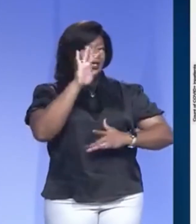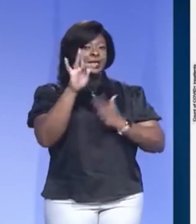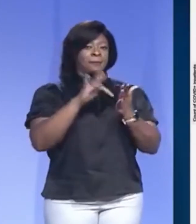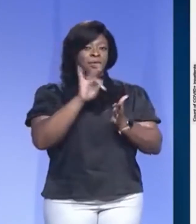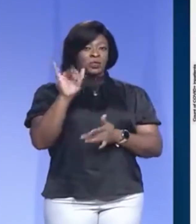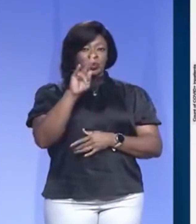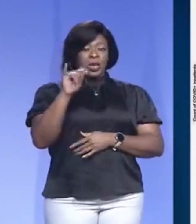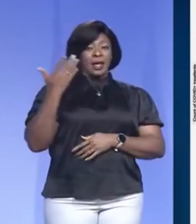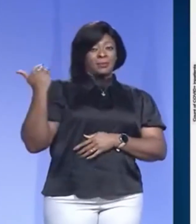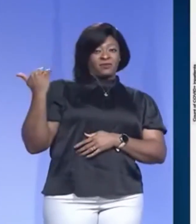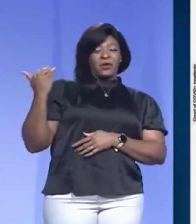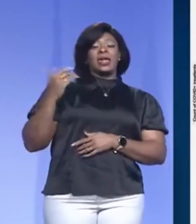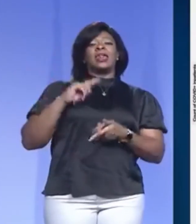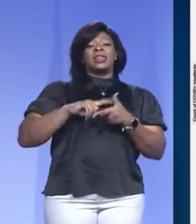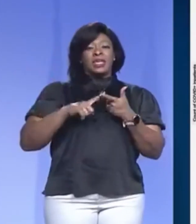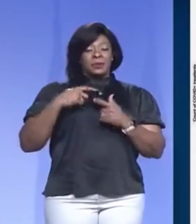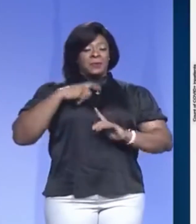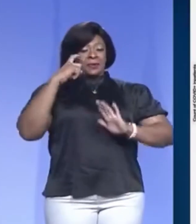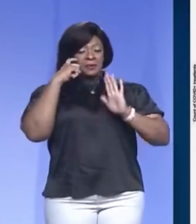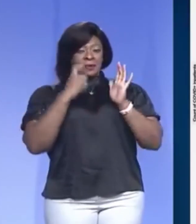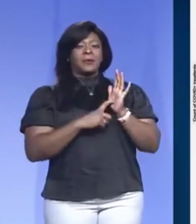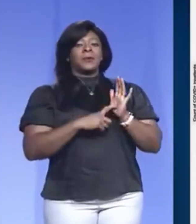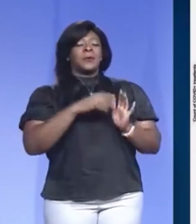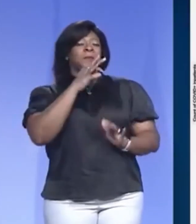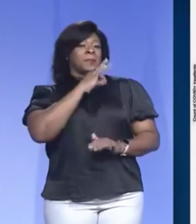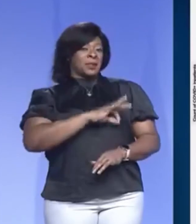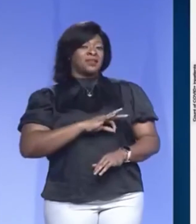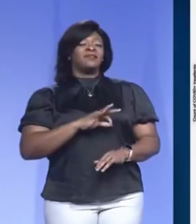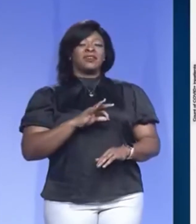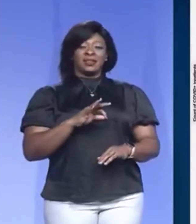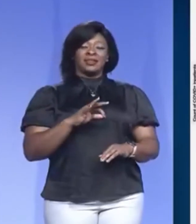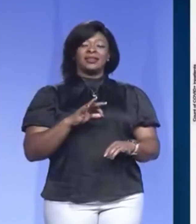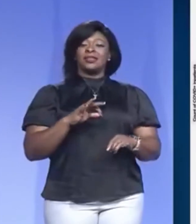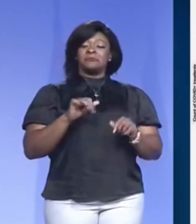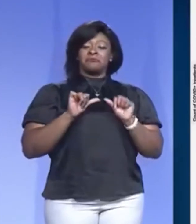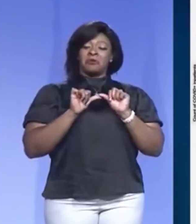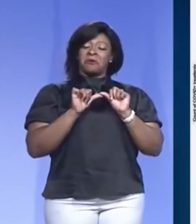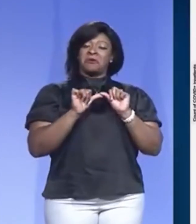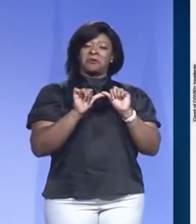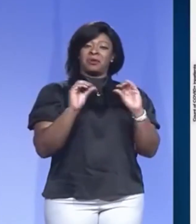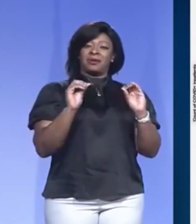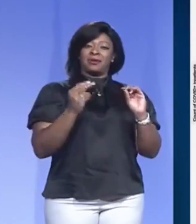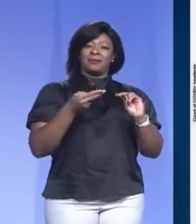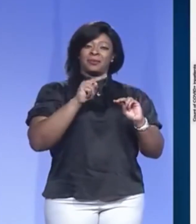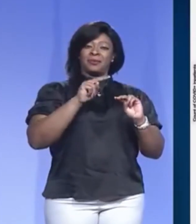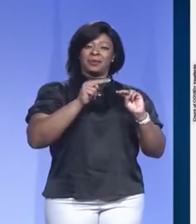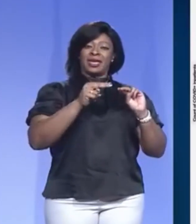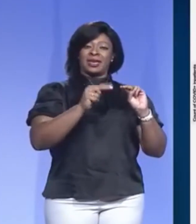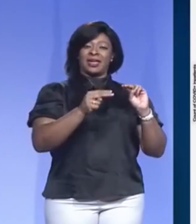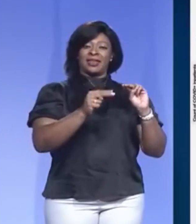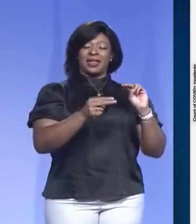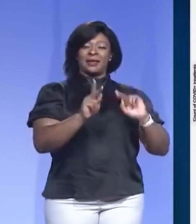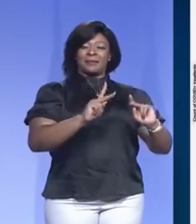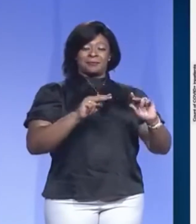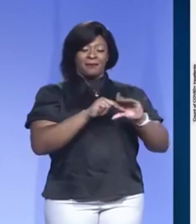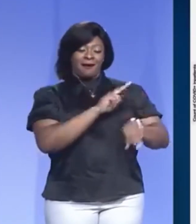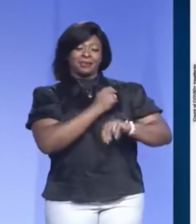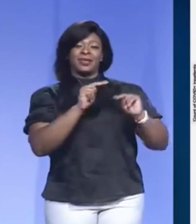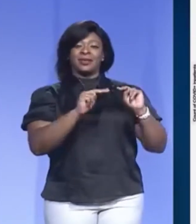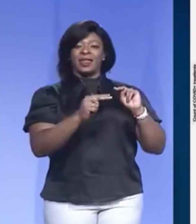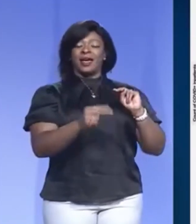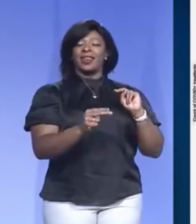july and then we had been benefiting from a long-term decline in the number of people hospitalized